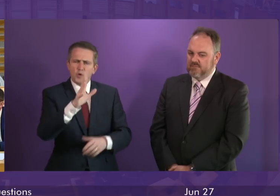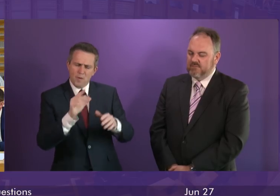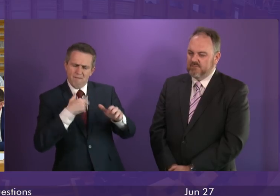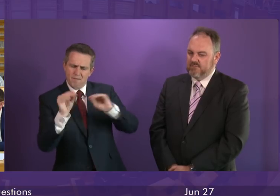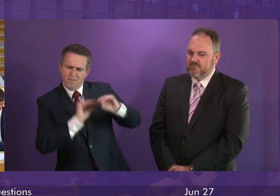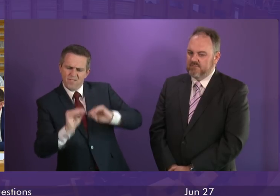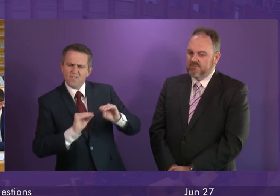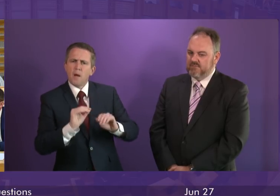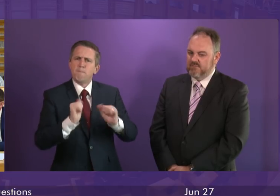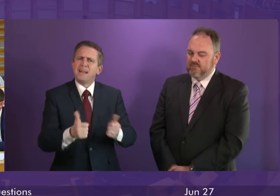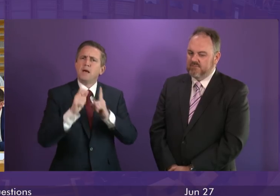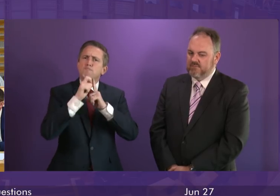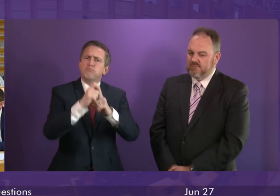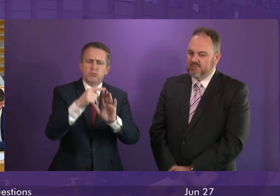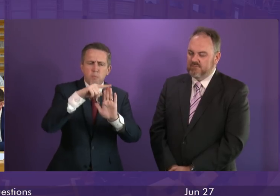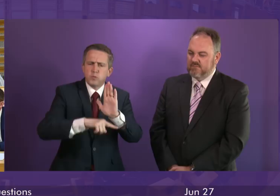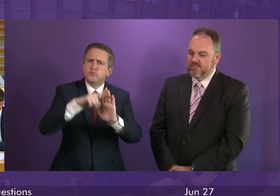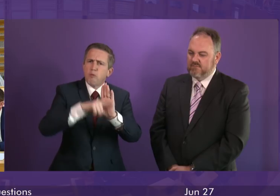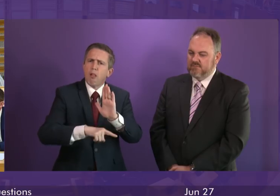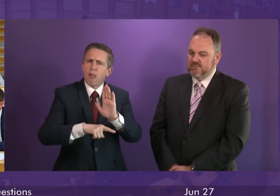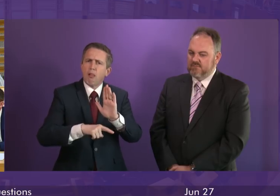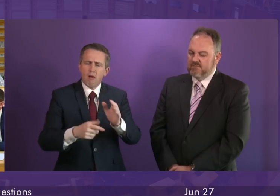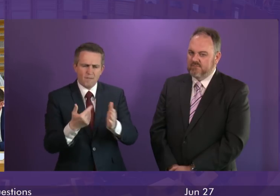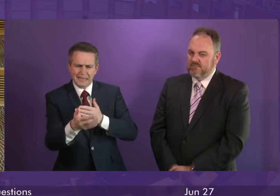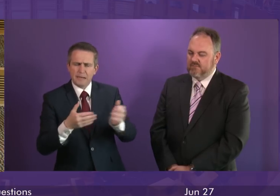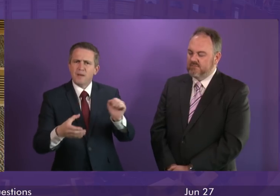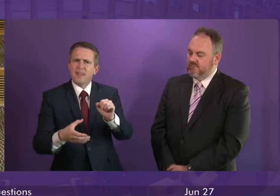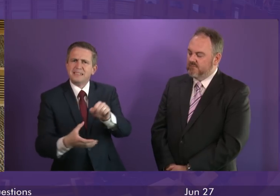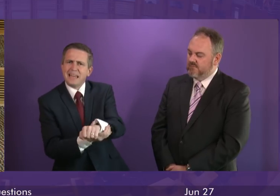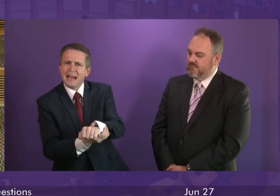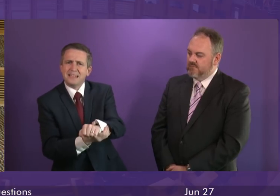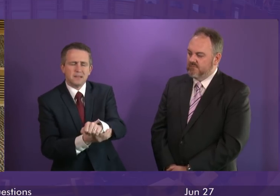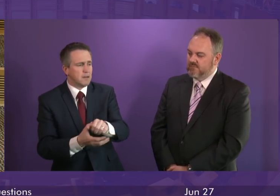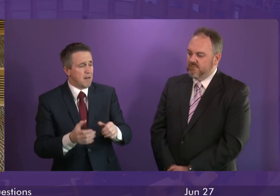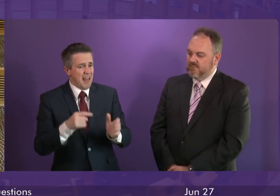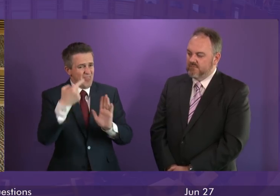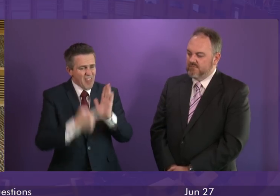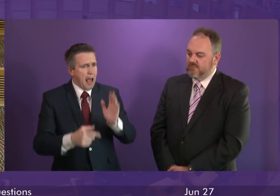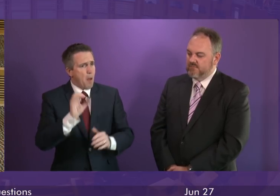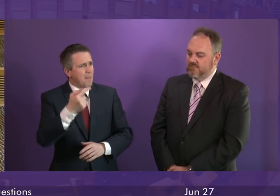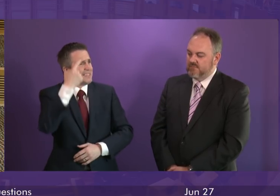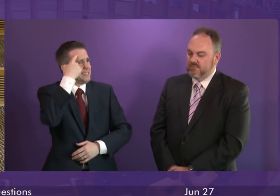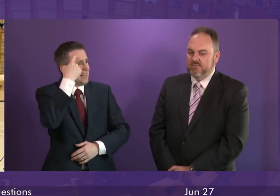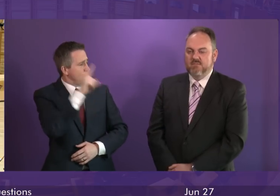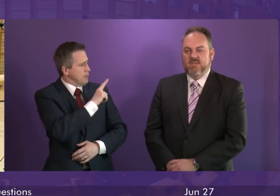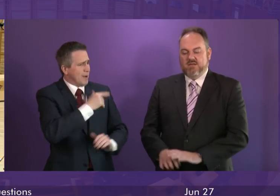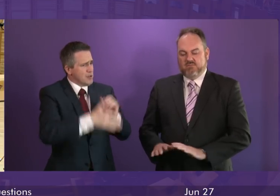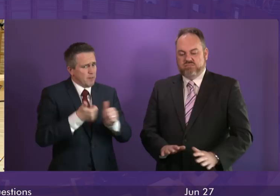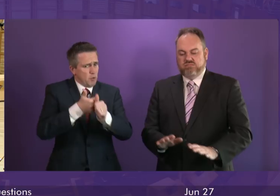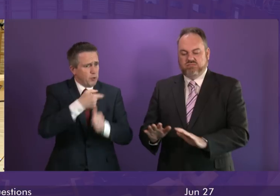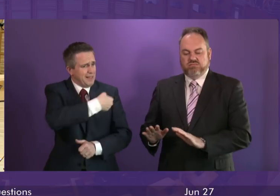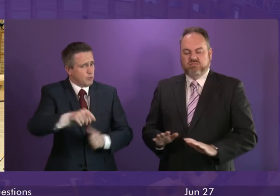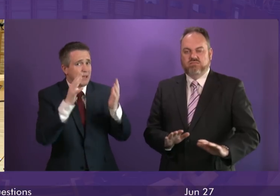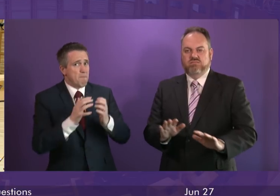provision that makes sense. And perhaps it's the fact it makes sense that left the Tories unable to support it this week in Parliament.